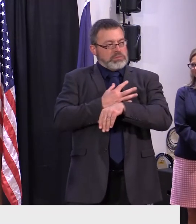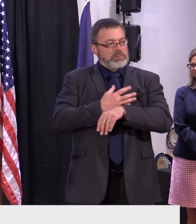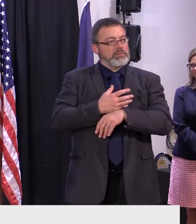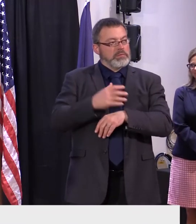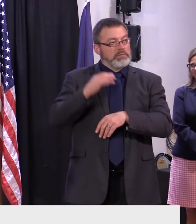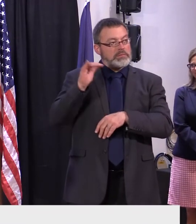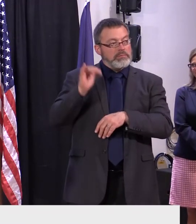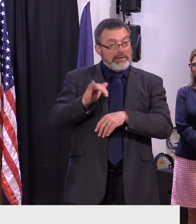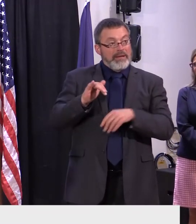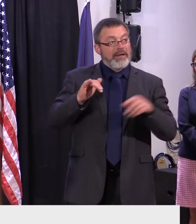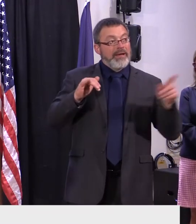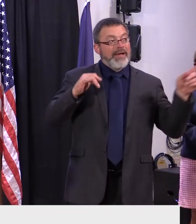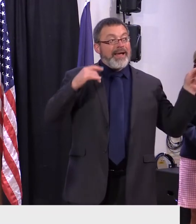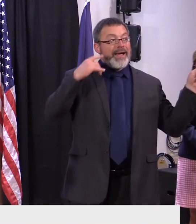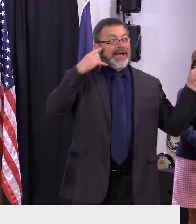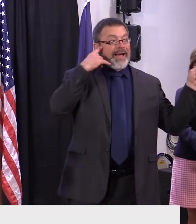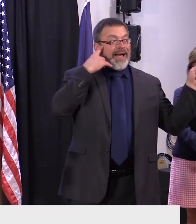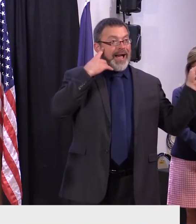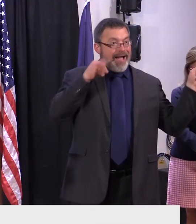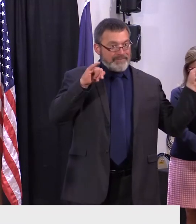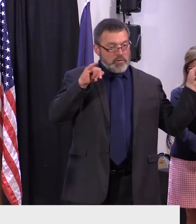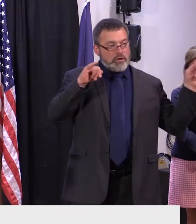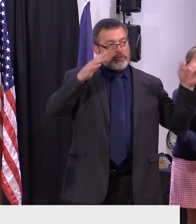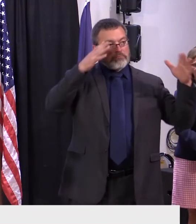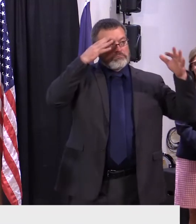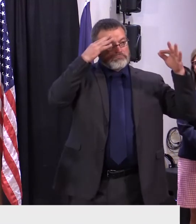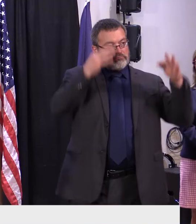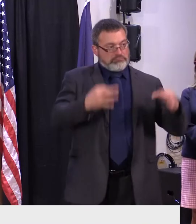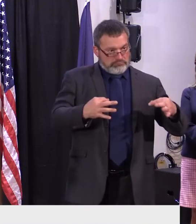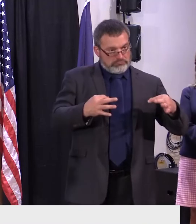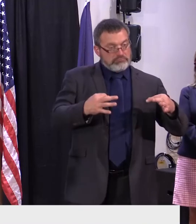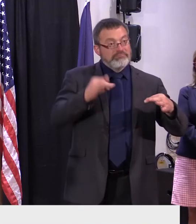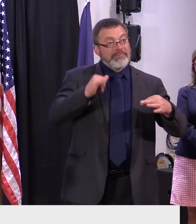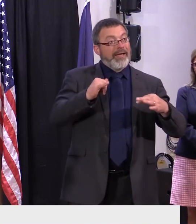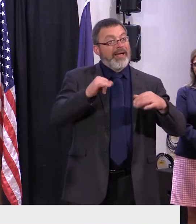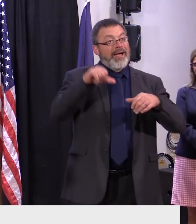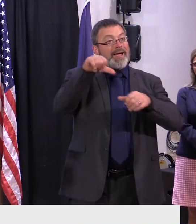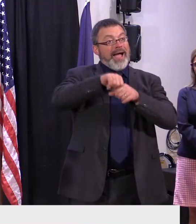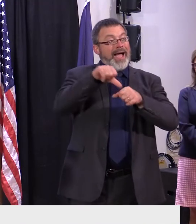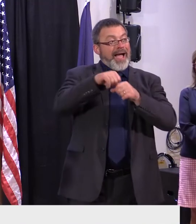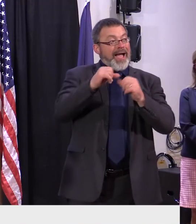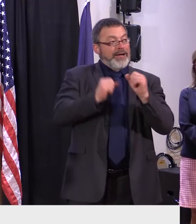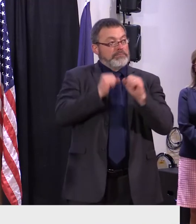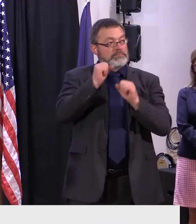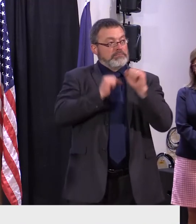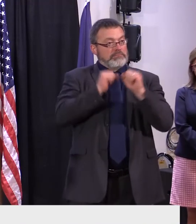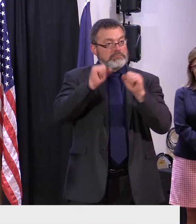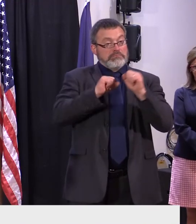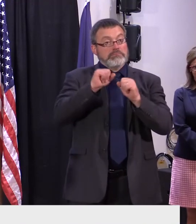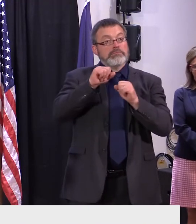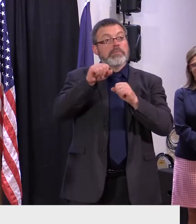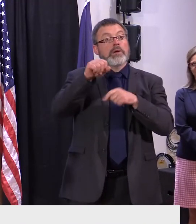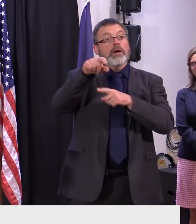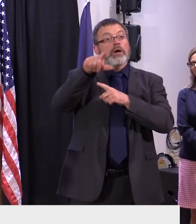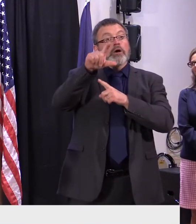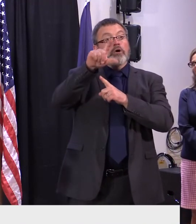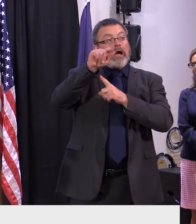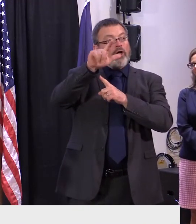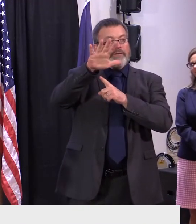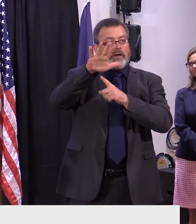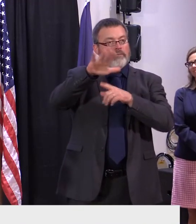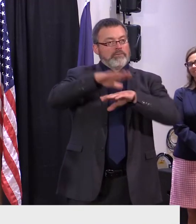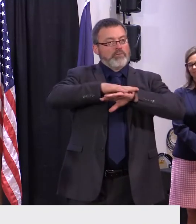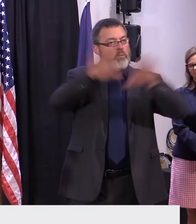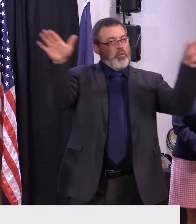internal combustion engine cars by 2035 is now working its way through the interagency and legislative